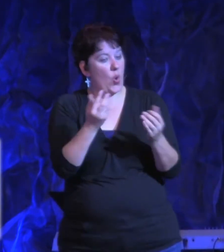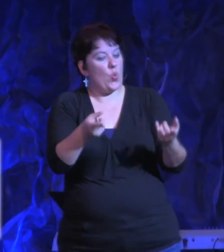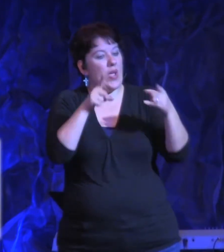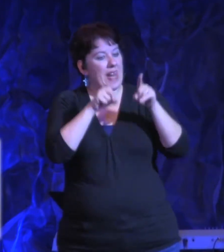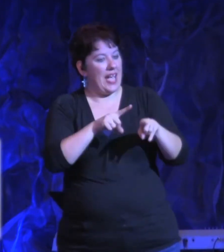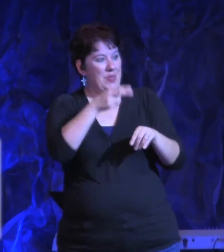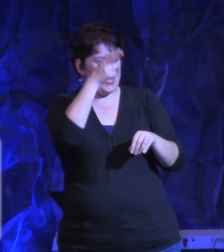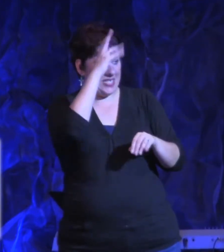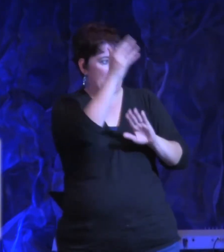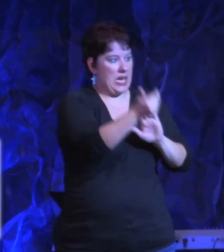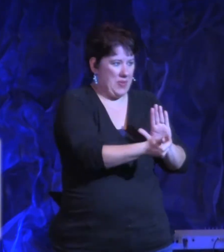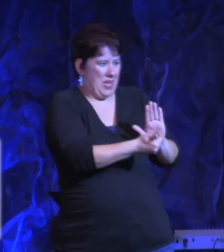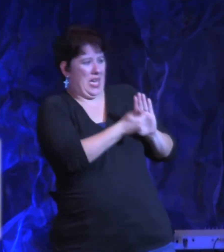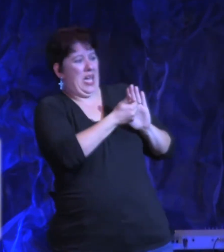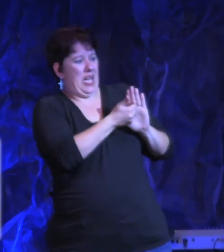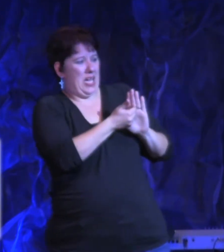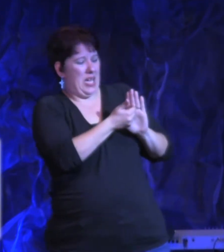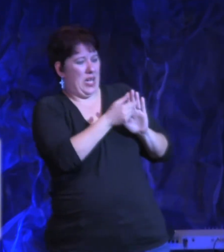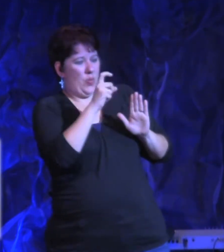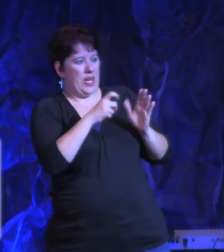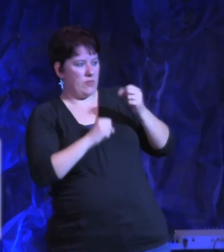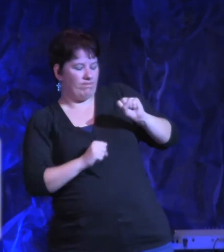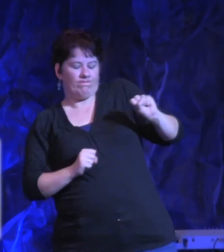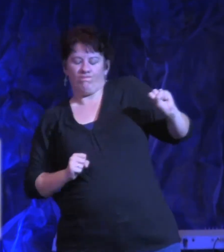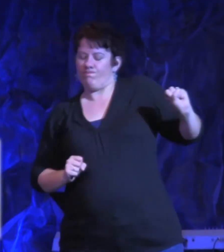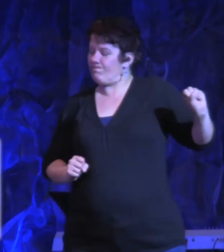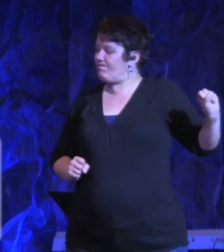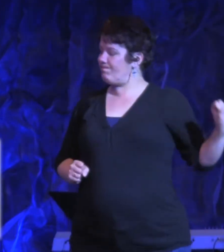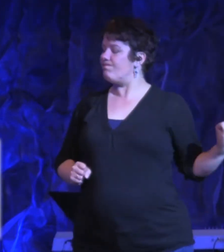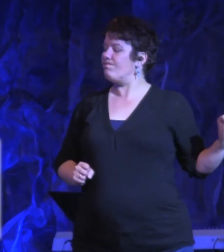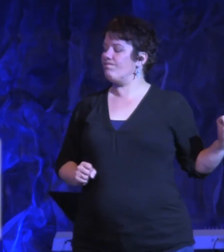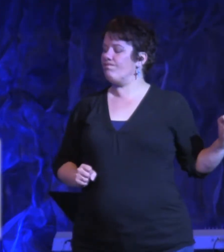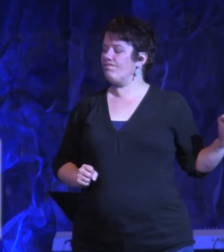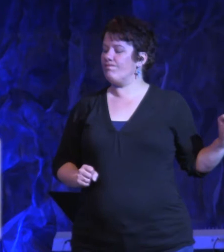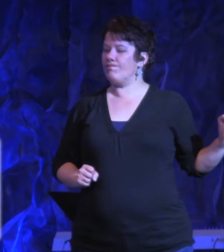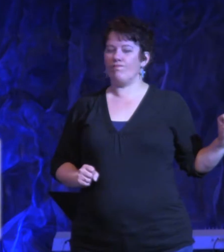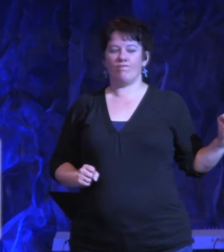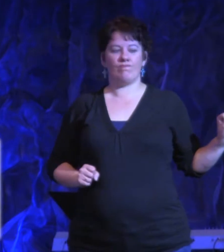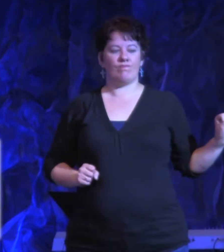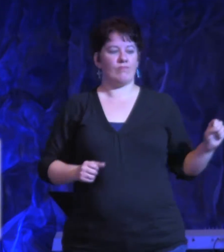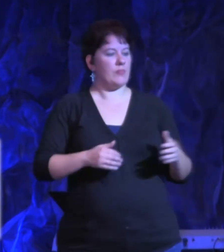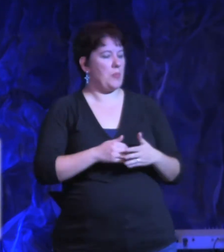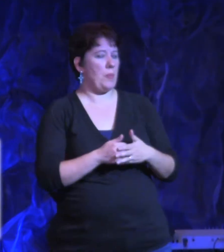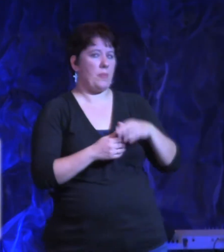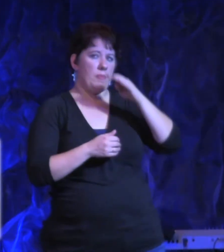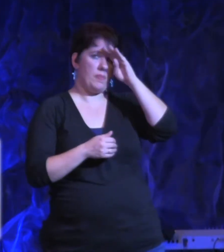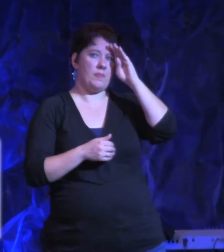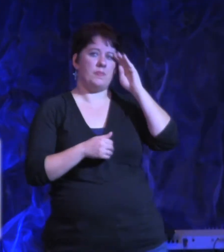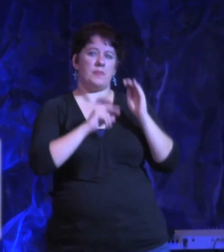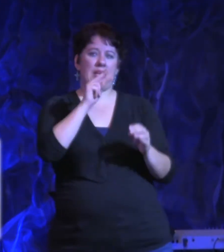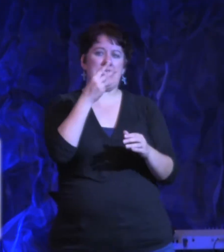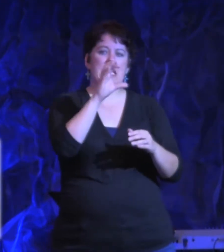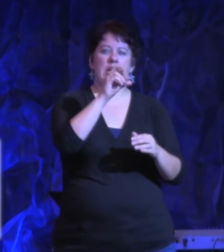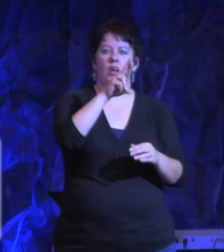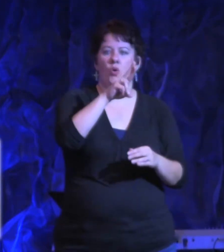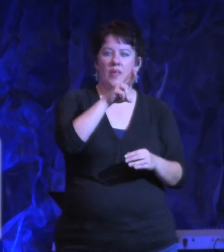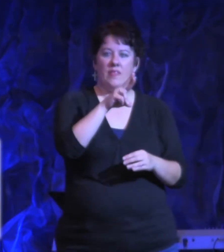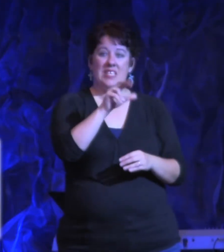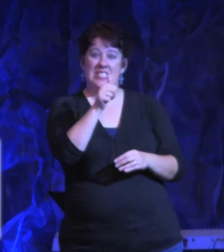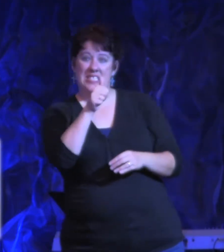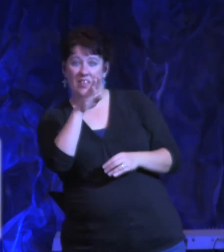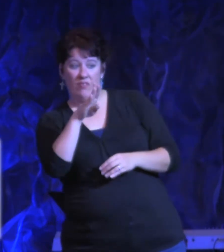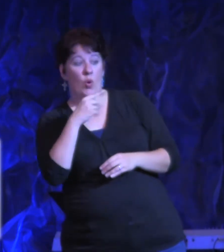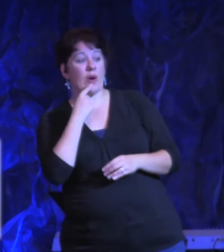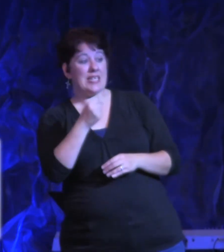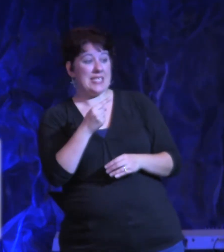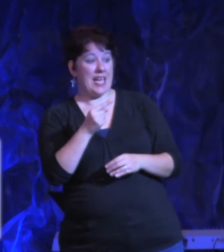against us. Because the scripture says in 2 Corinthians 10 forward, the weapons of our warfare are mighty through God. And